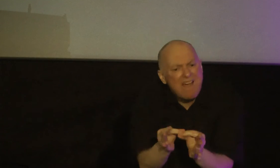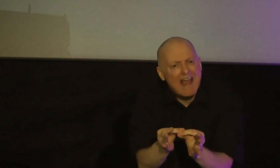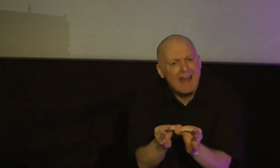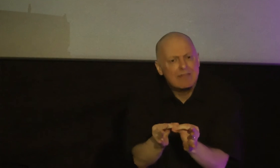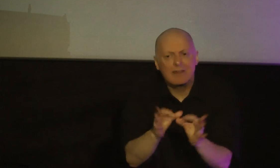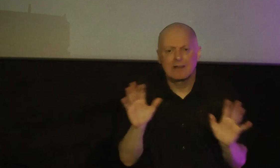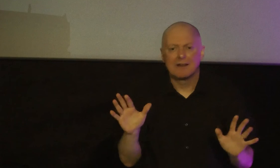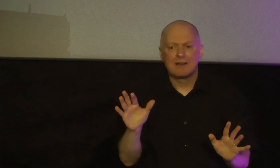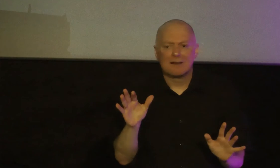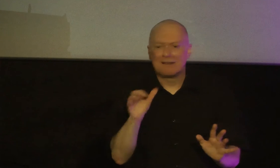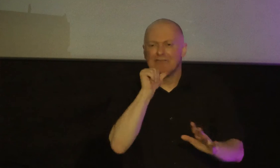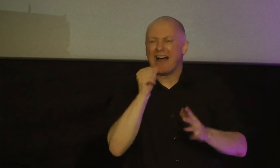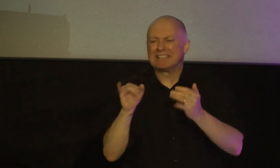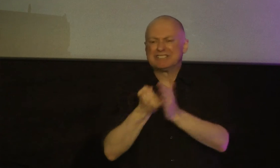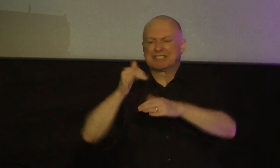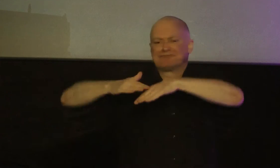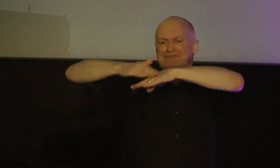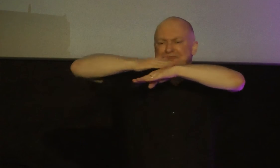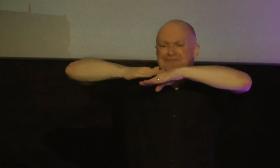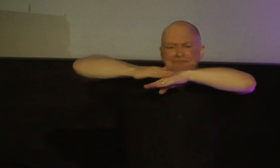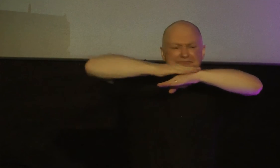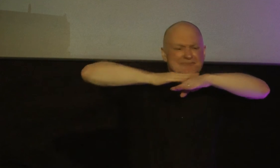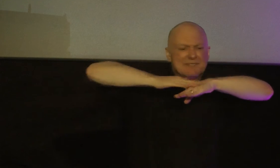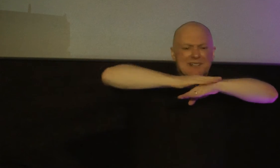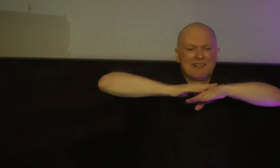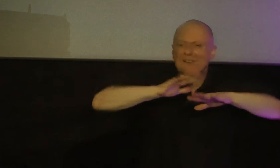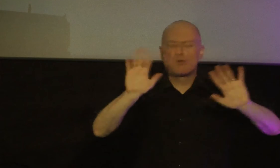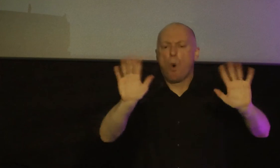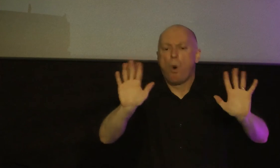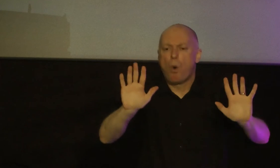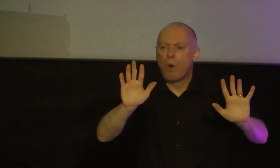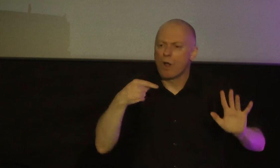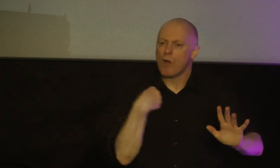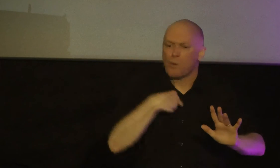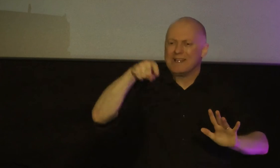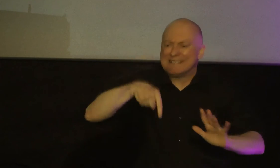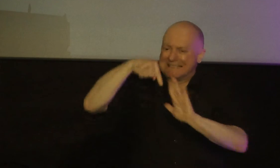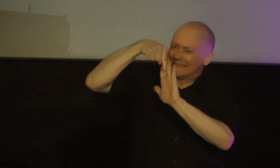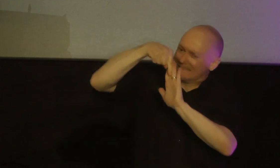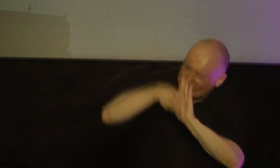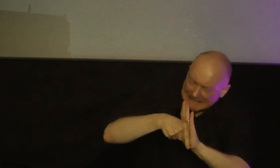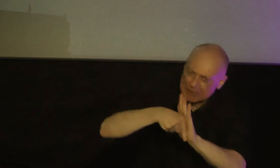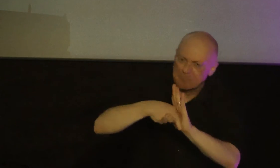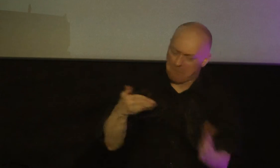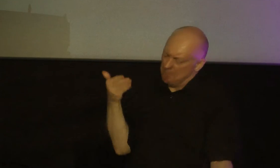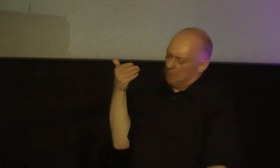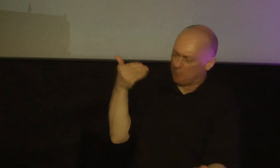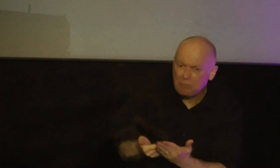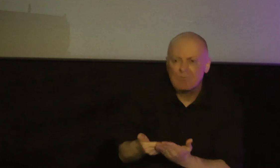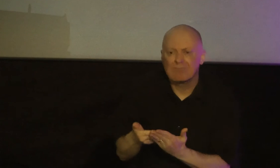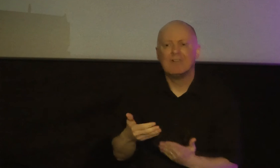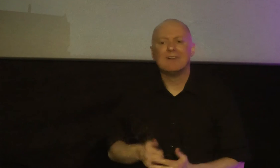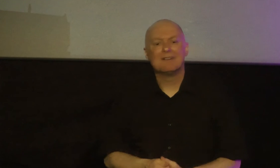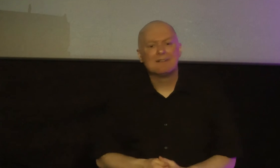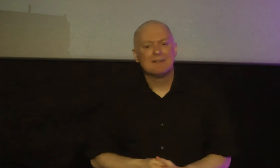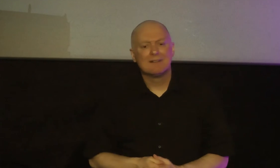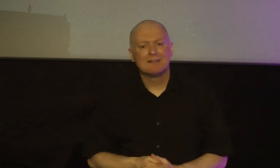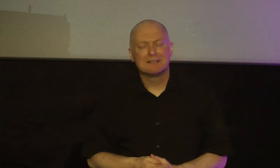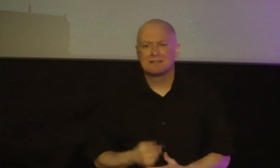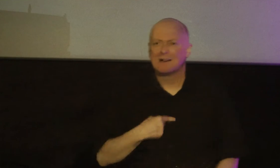beyond superficial realities and go towards deep authenticity i wonder how many in